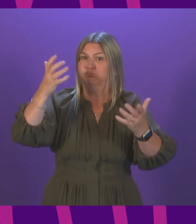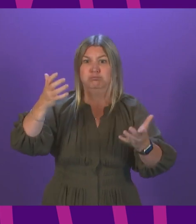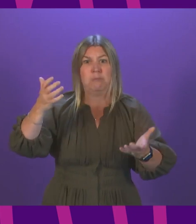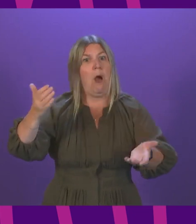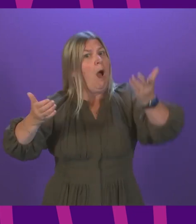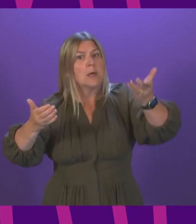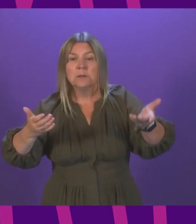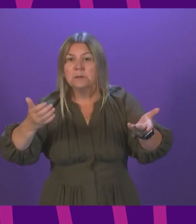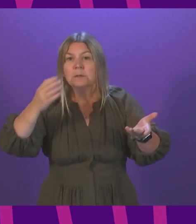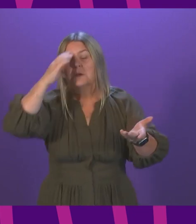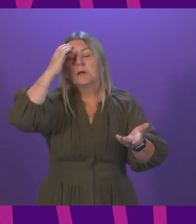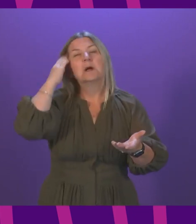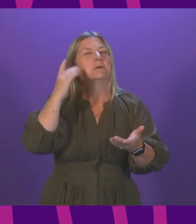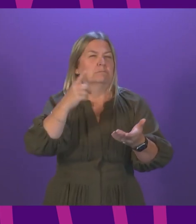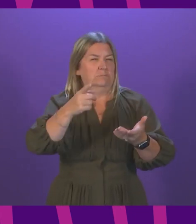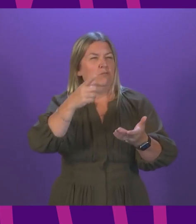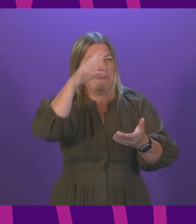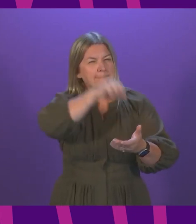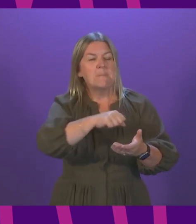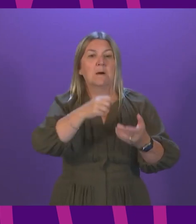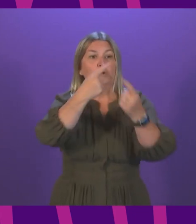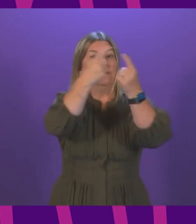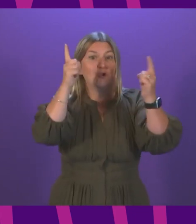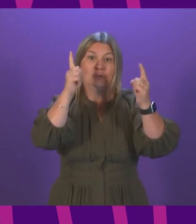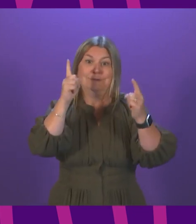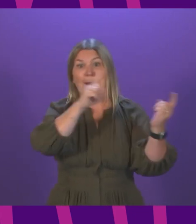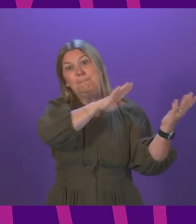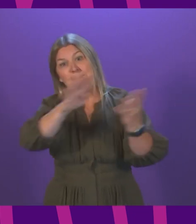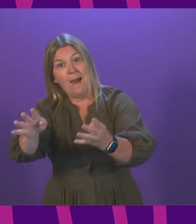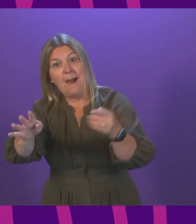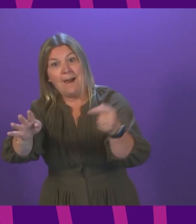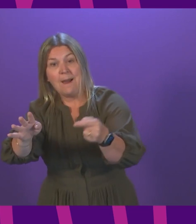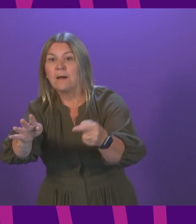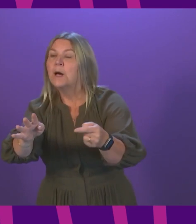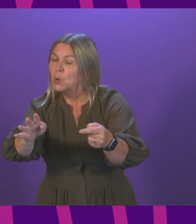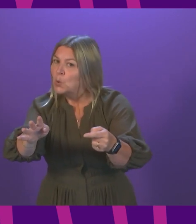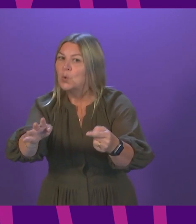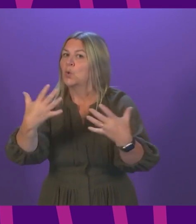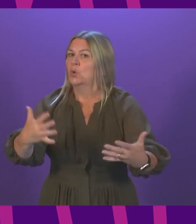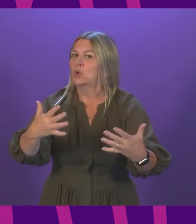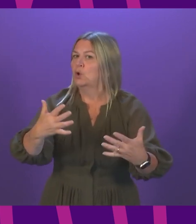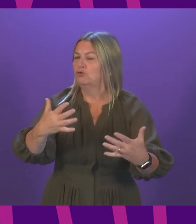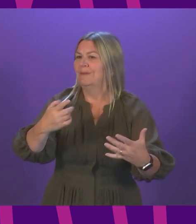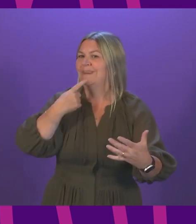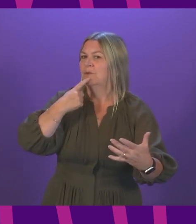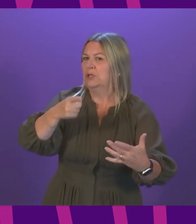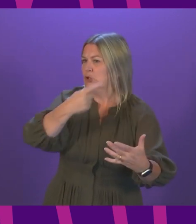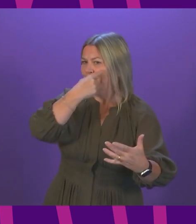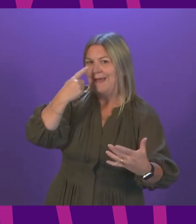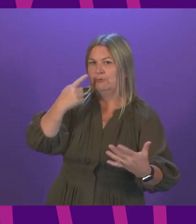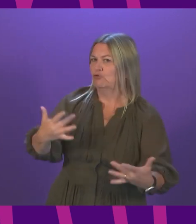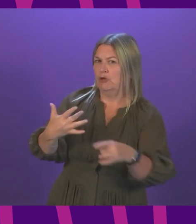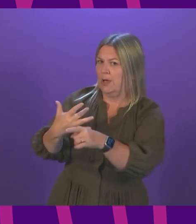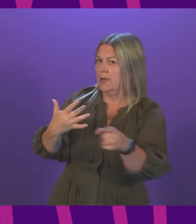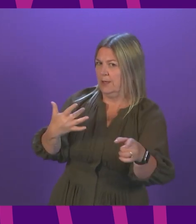universities have been returning for the new academic year, and it may be too early for any impact of that to be evident in the data, although it is also the case, as I